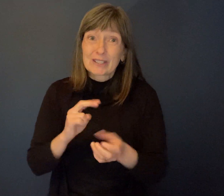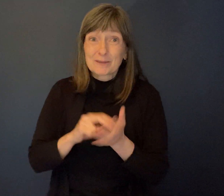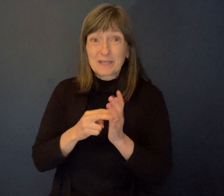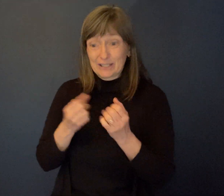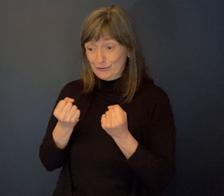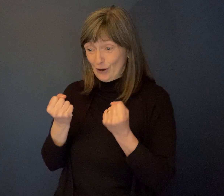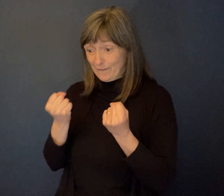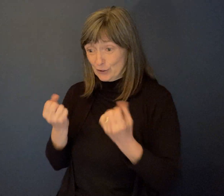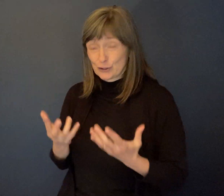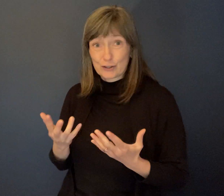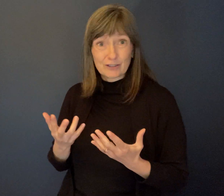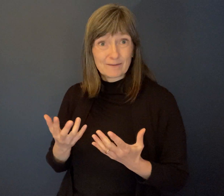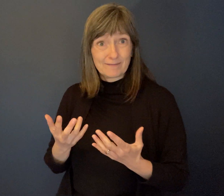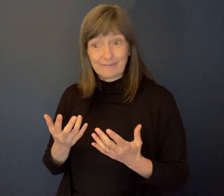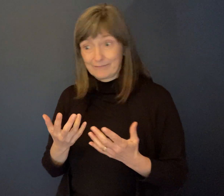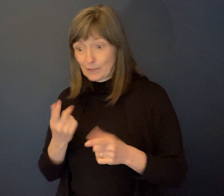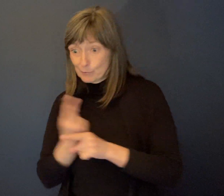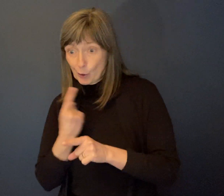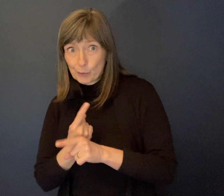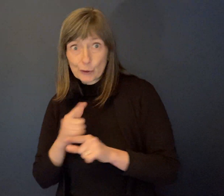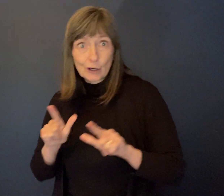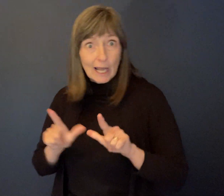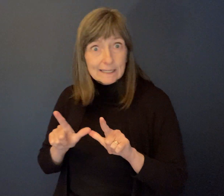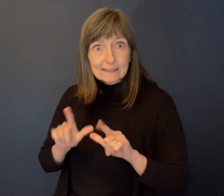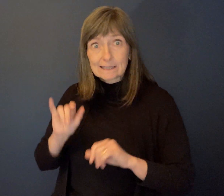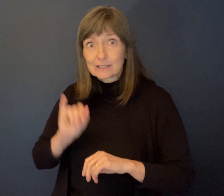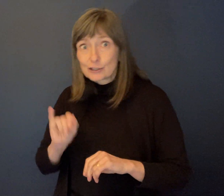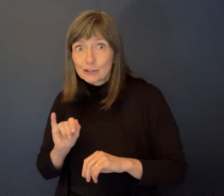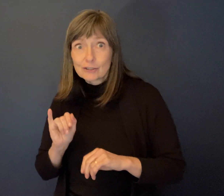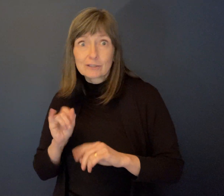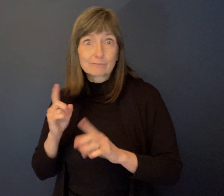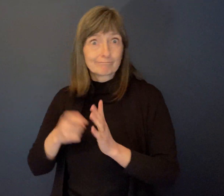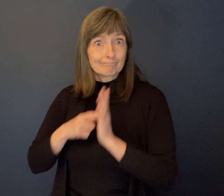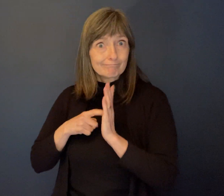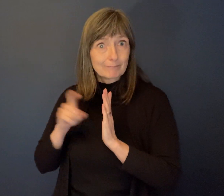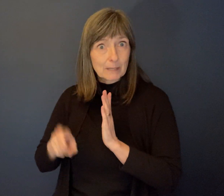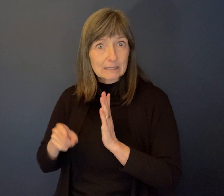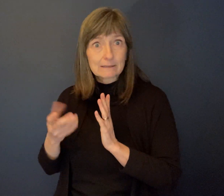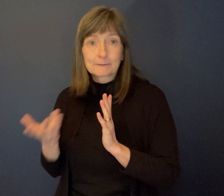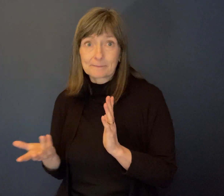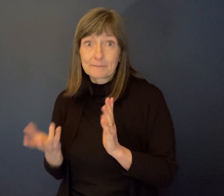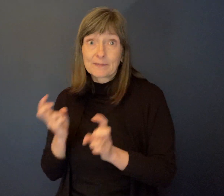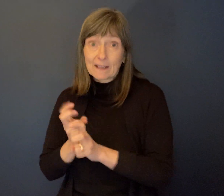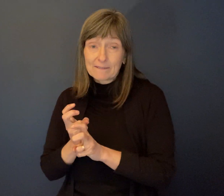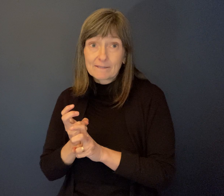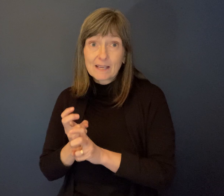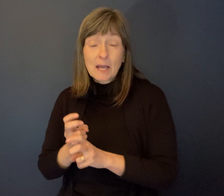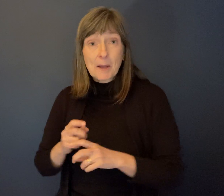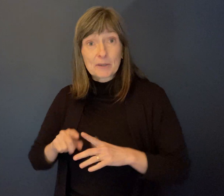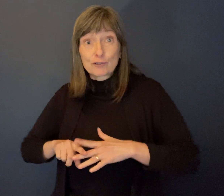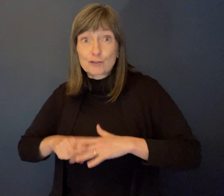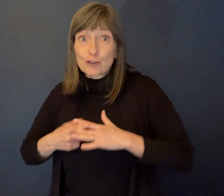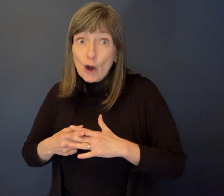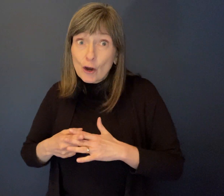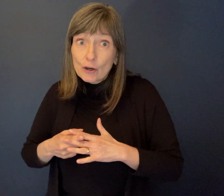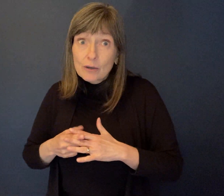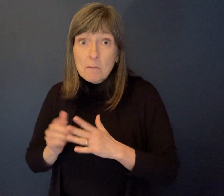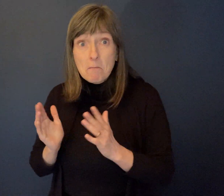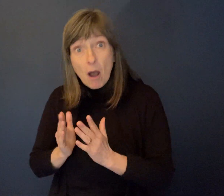with, you know, proper insurance and those kinds of things. Um, but when you start, you know, even that small transportation